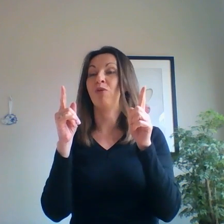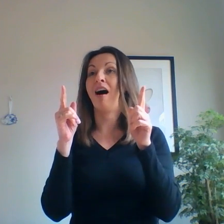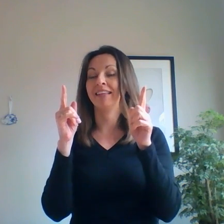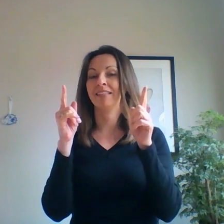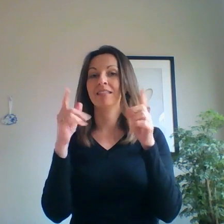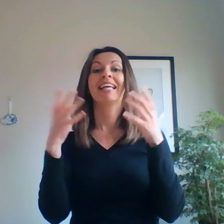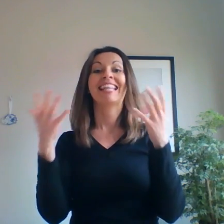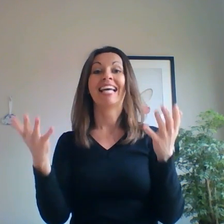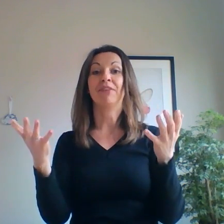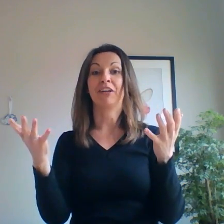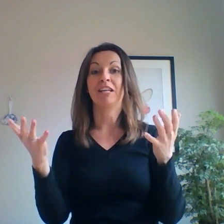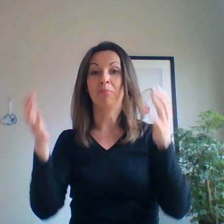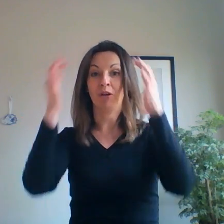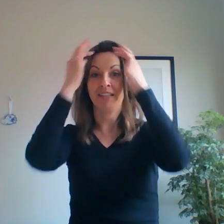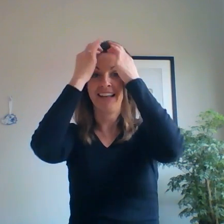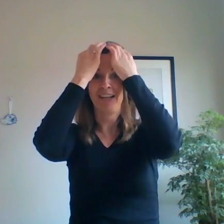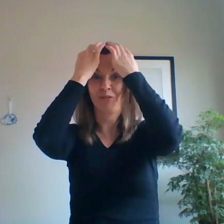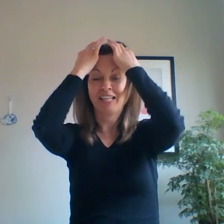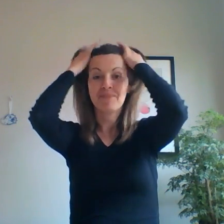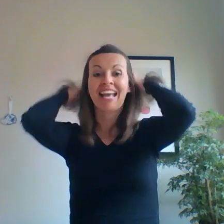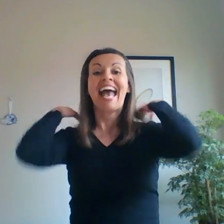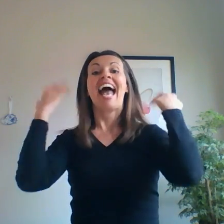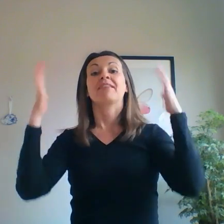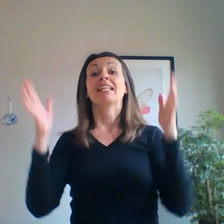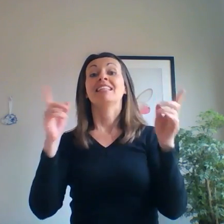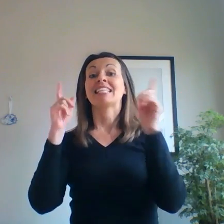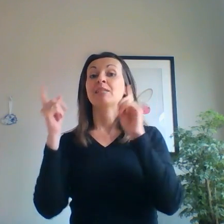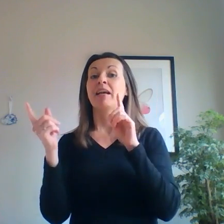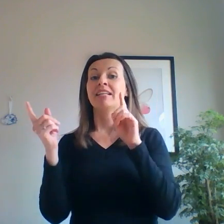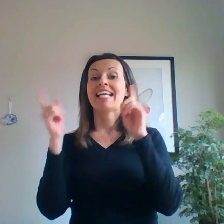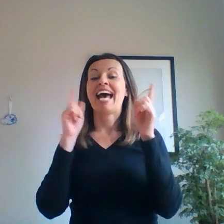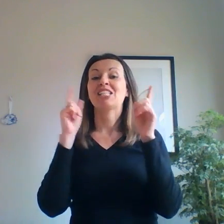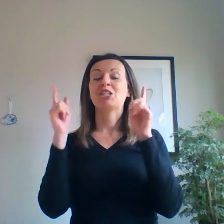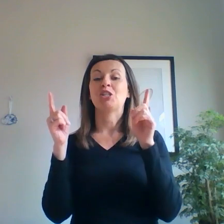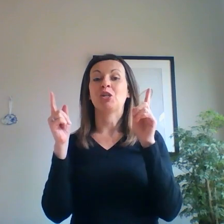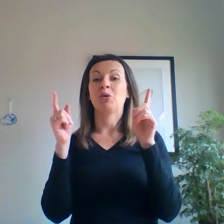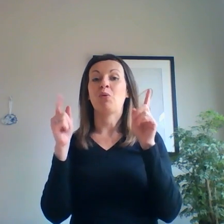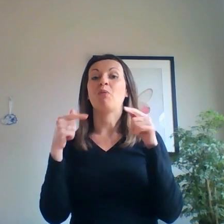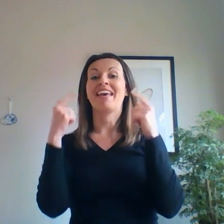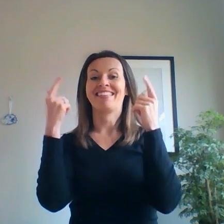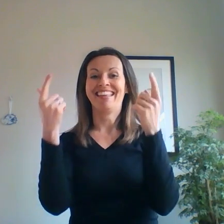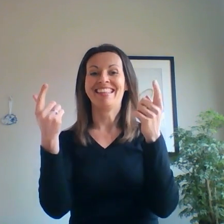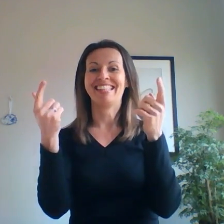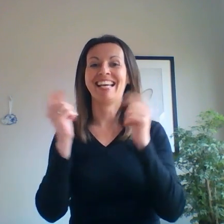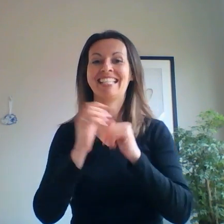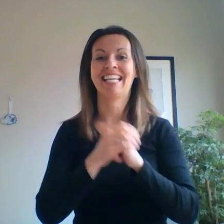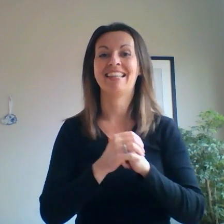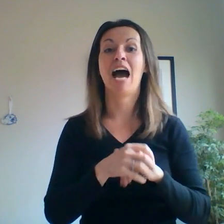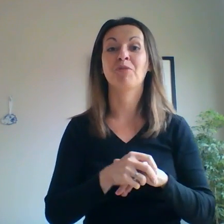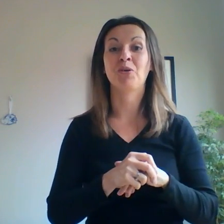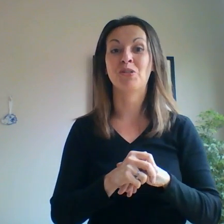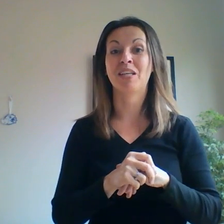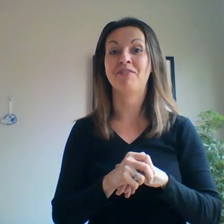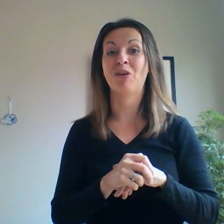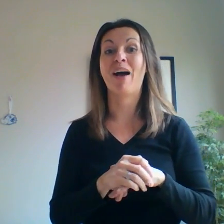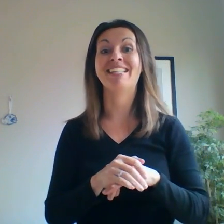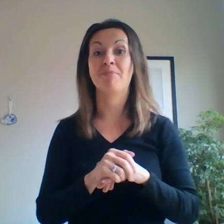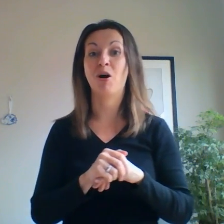eyes. That's very important actually. And retinal disparity has to do with this idea that I'm going to give you a demo